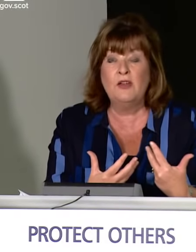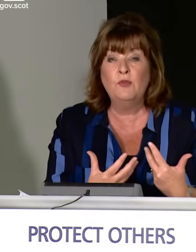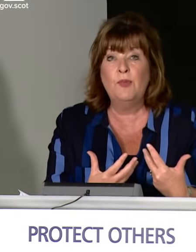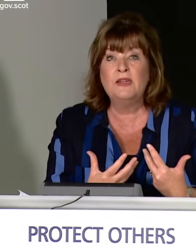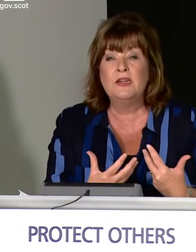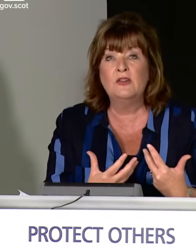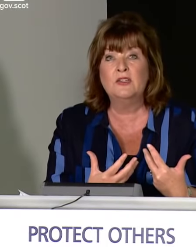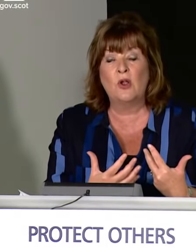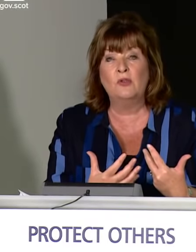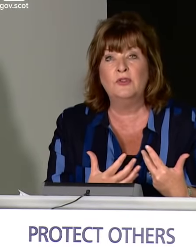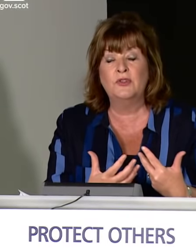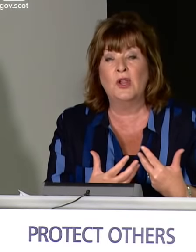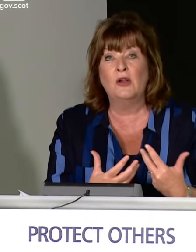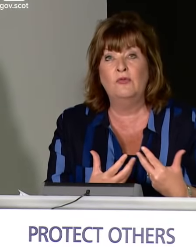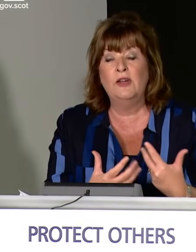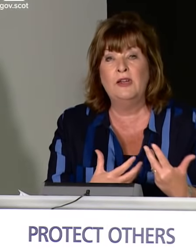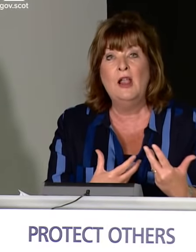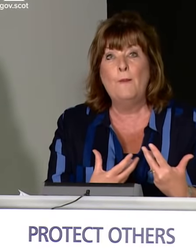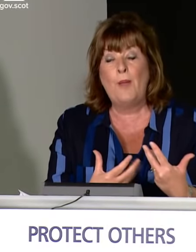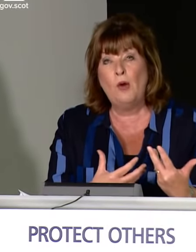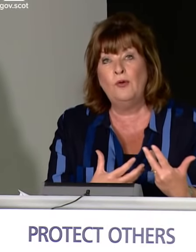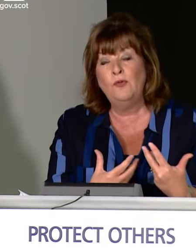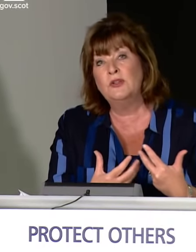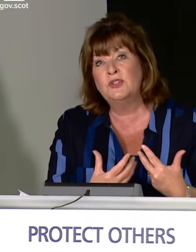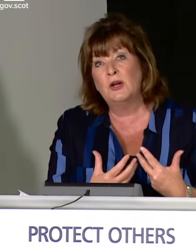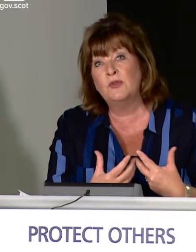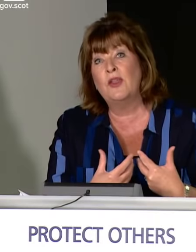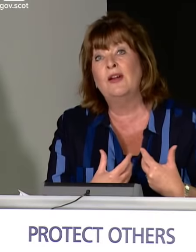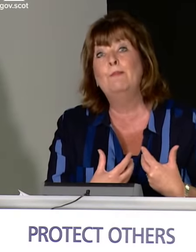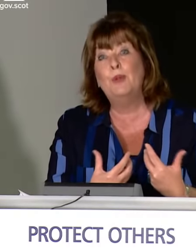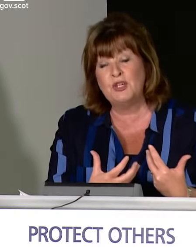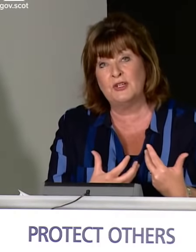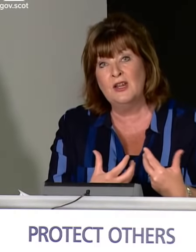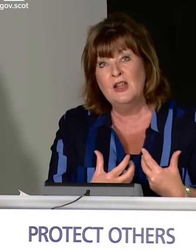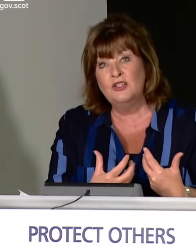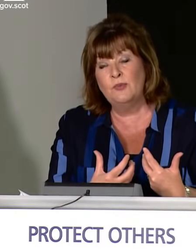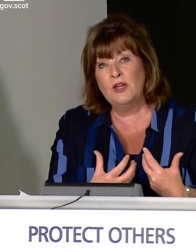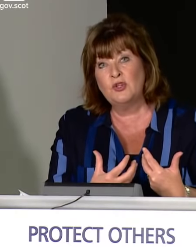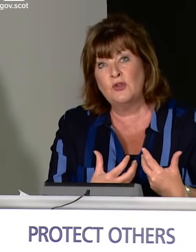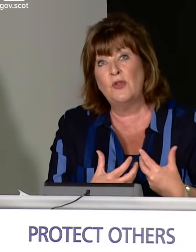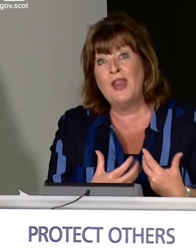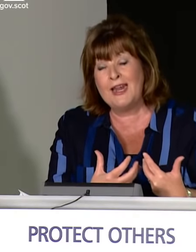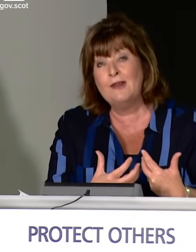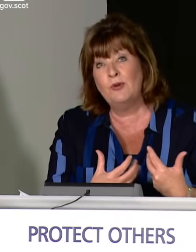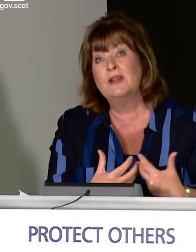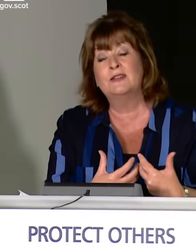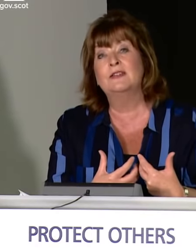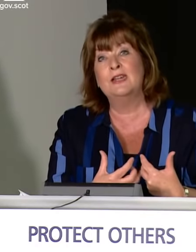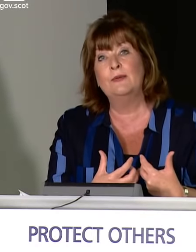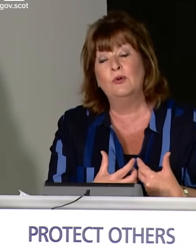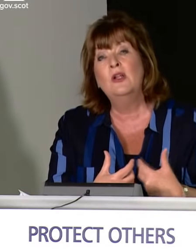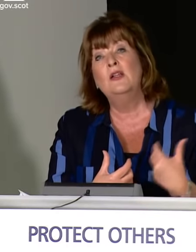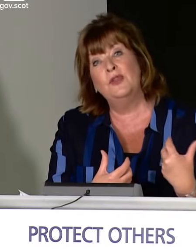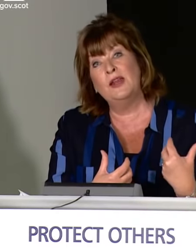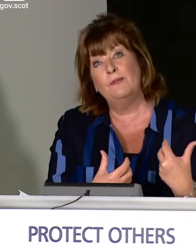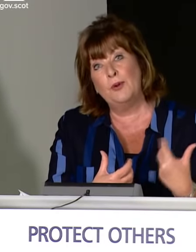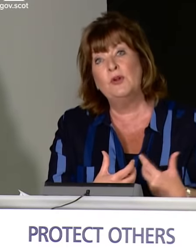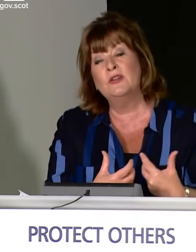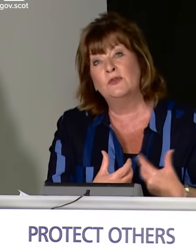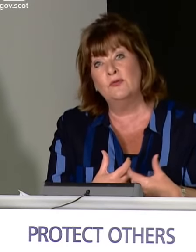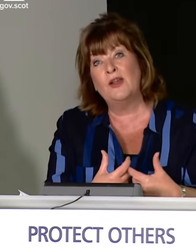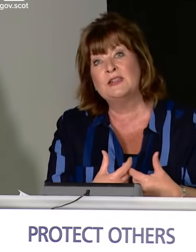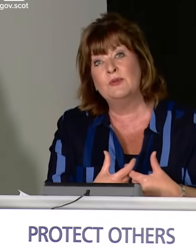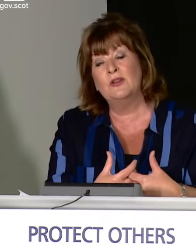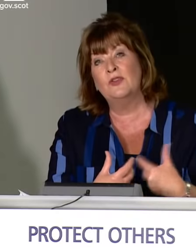companies, many of them based here in Scotland, that are really powerful in terms of their ambition to make sure that they can bring to the table the